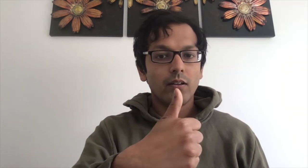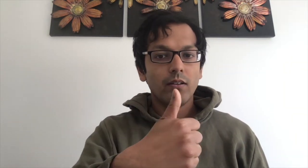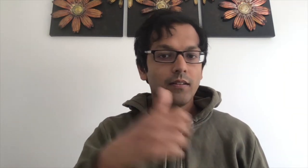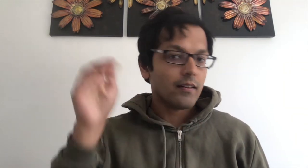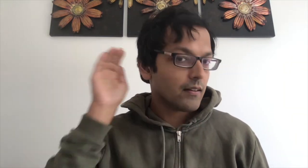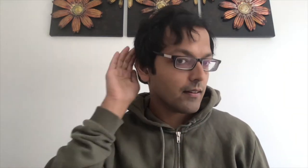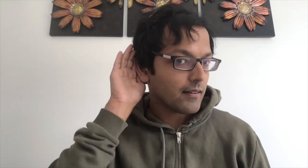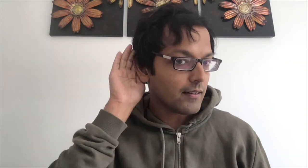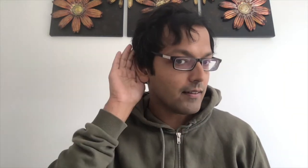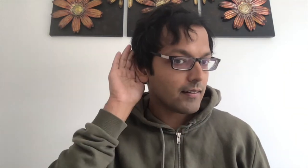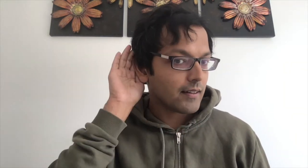good listening.